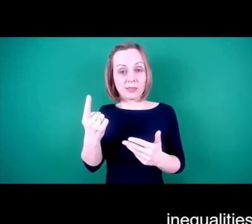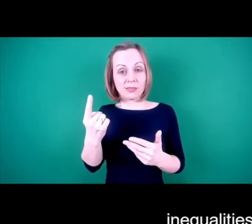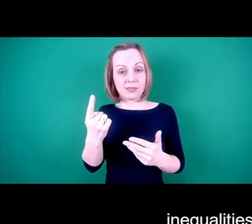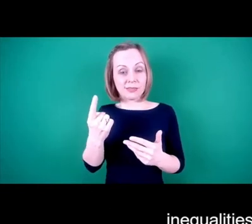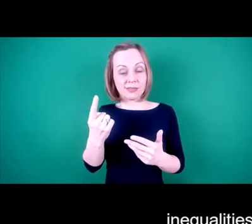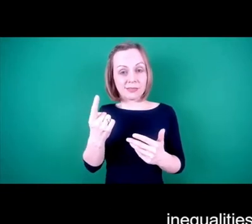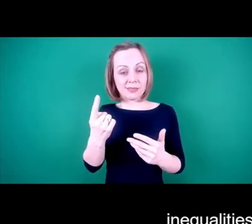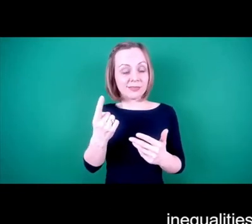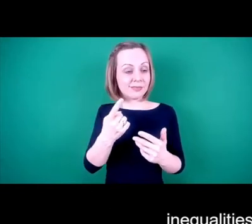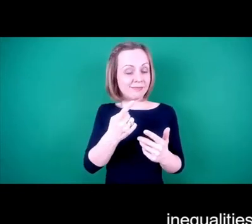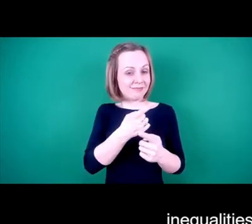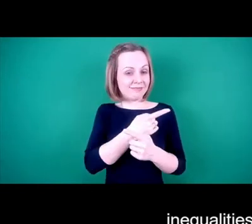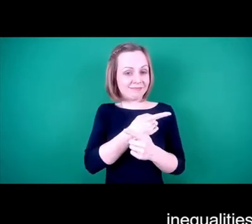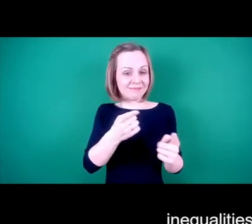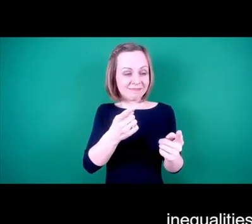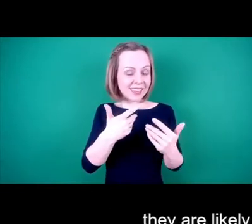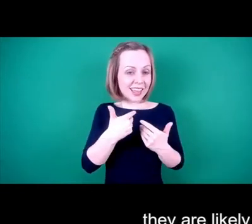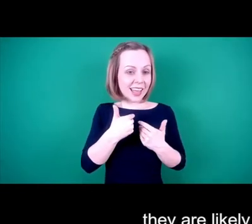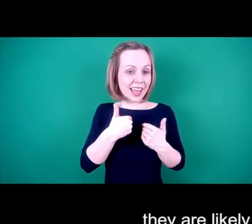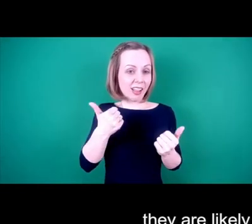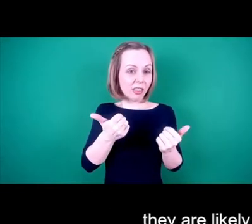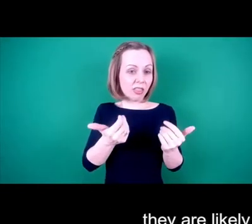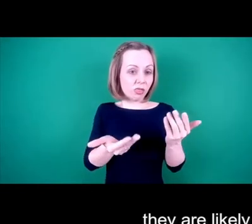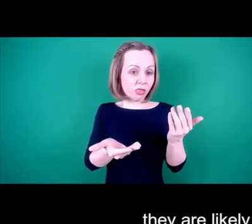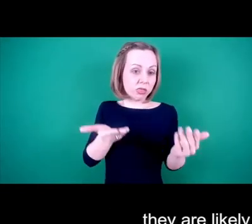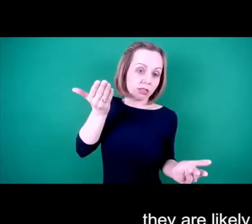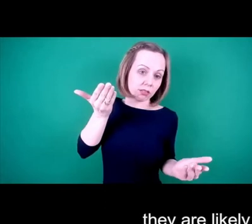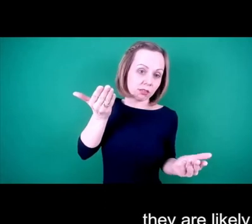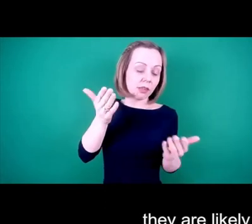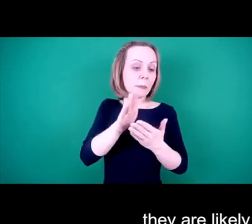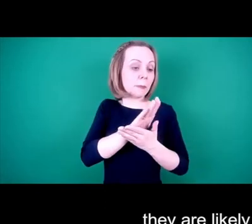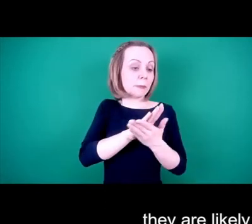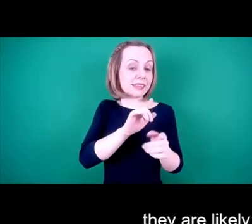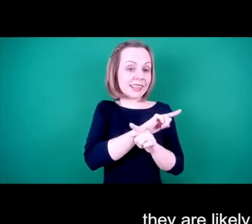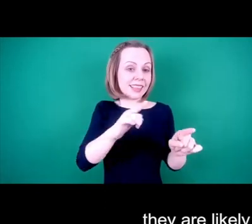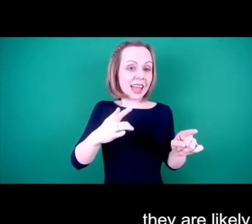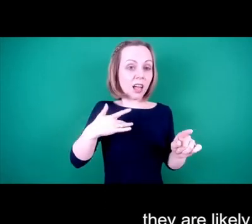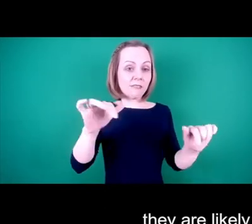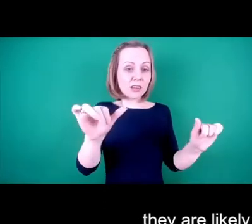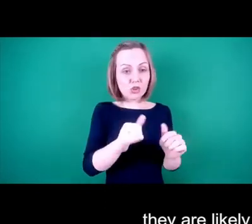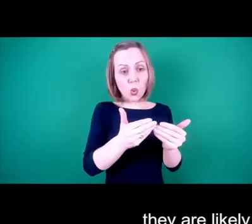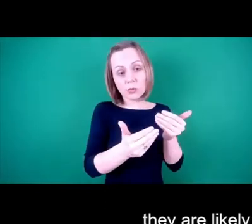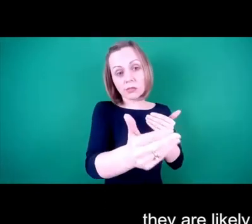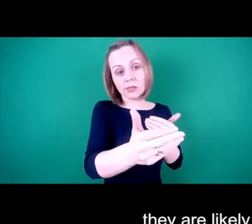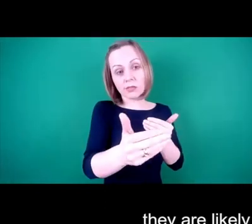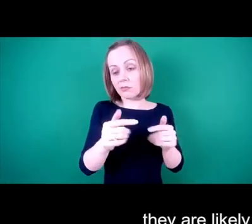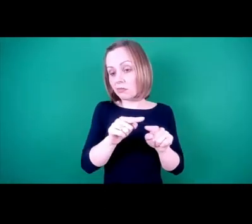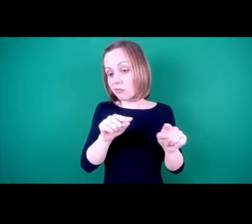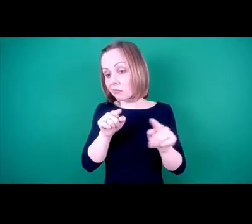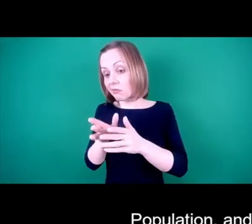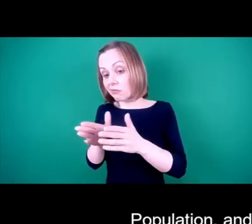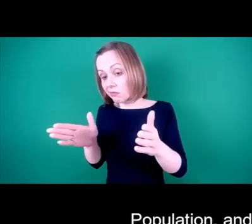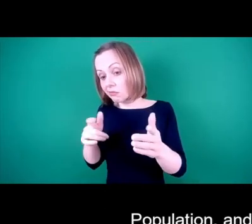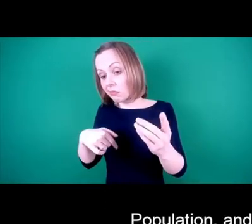for people with learning disabilities means that they are likely to live significantly shorter lives than general population.